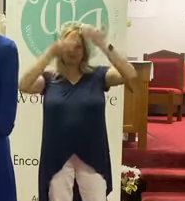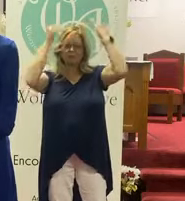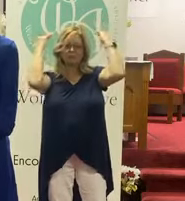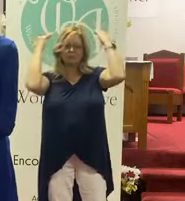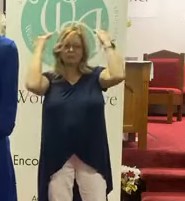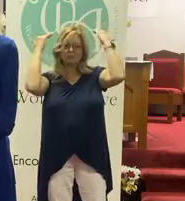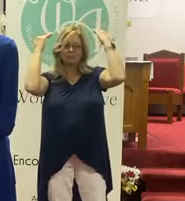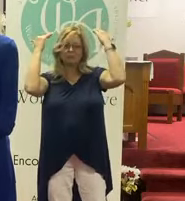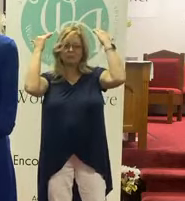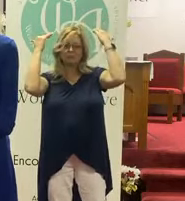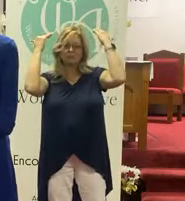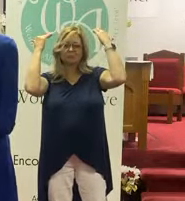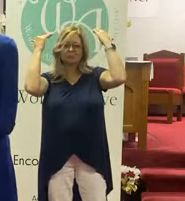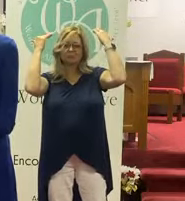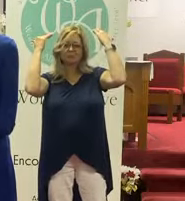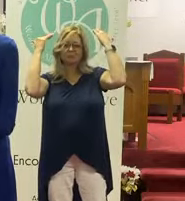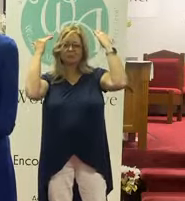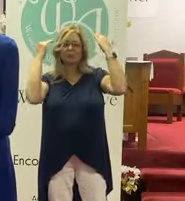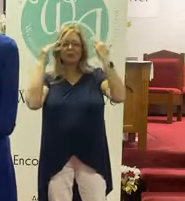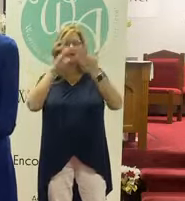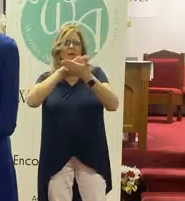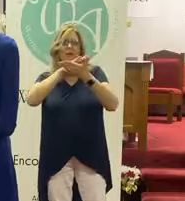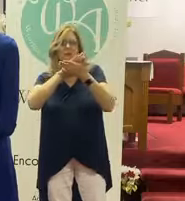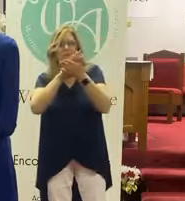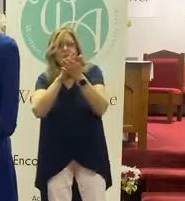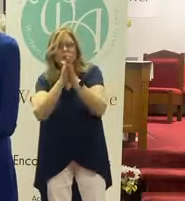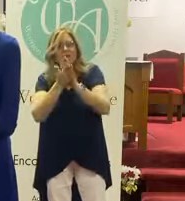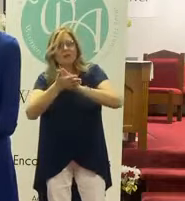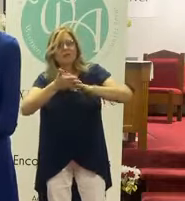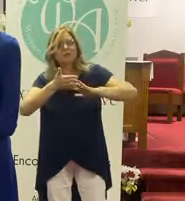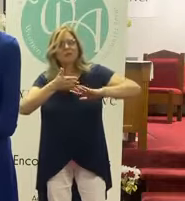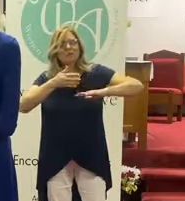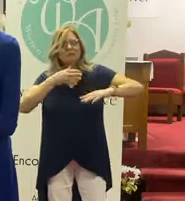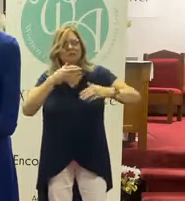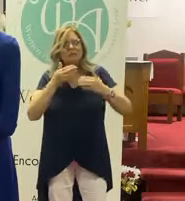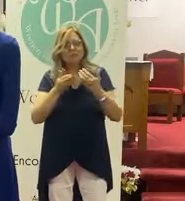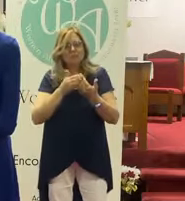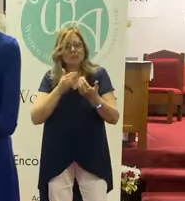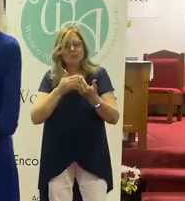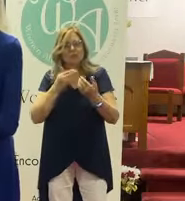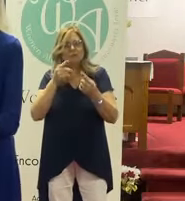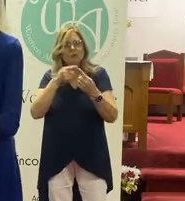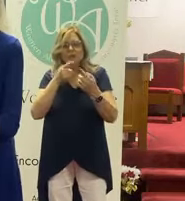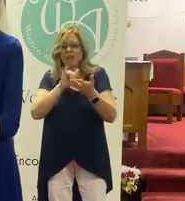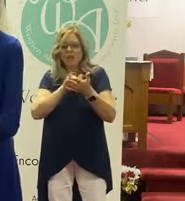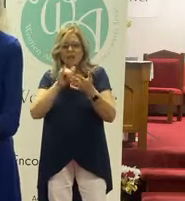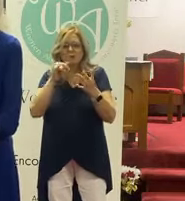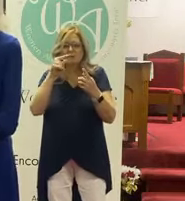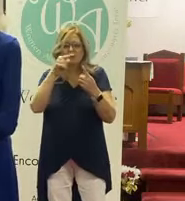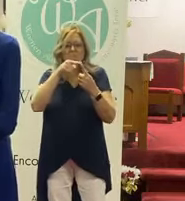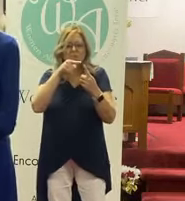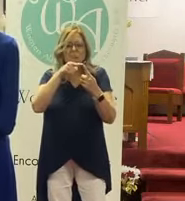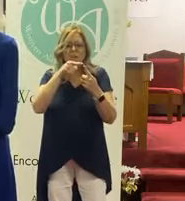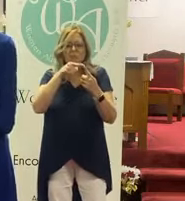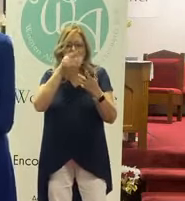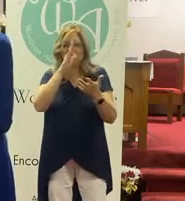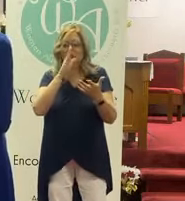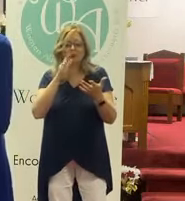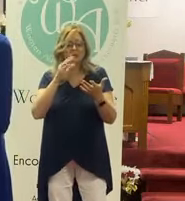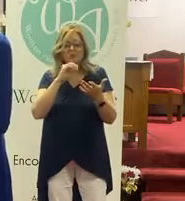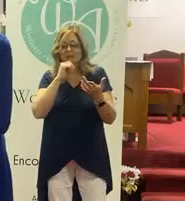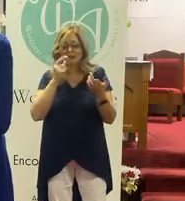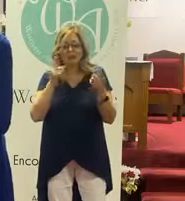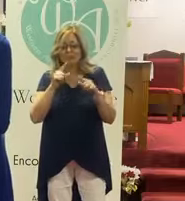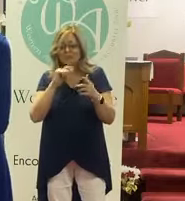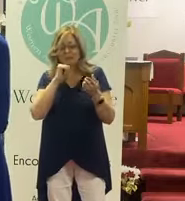And that's it. You know, becomes really simple. gets back to that intimate point where if God doesn't come